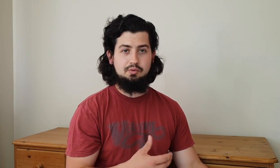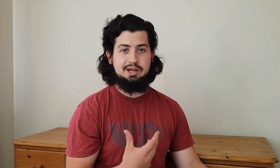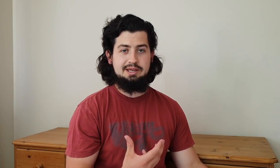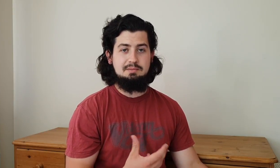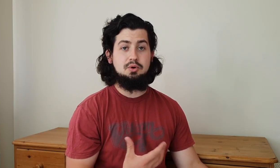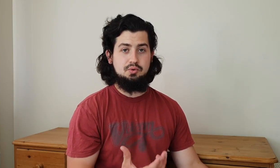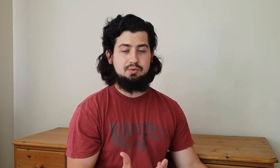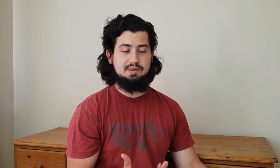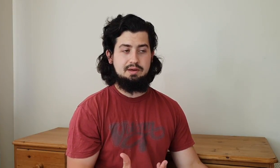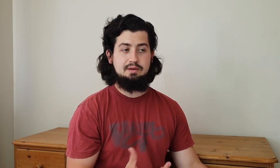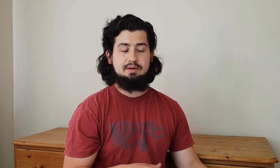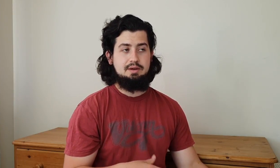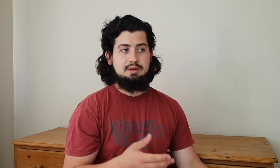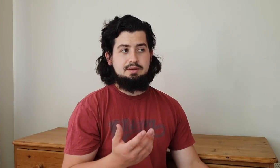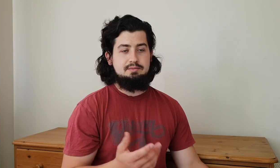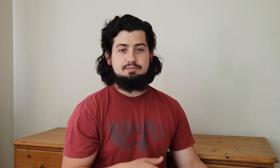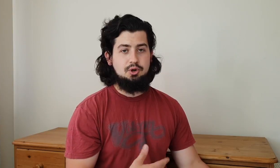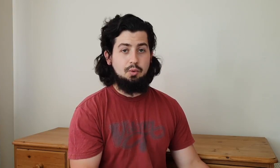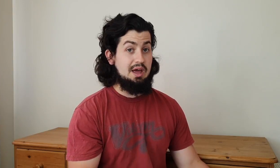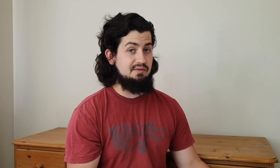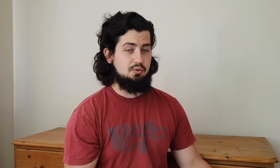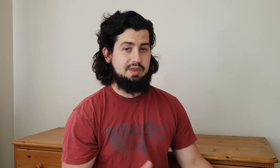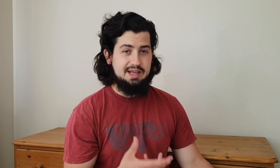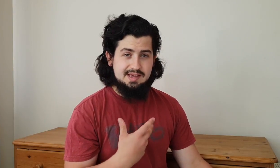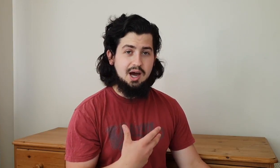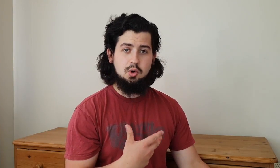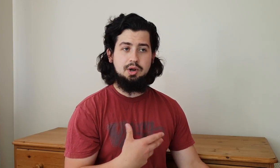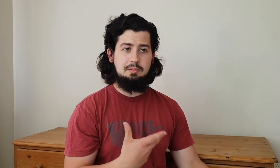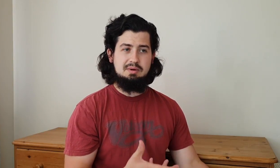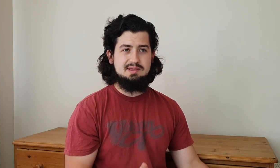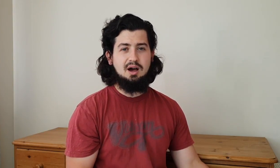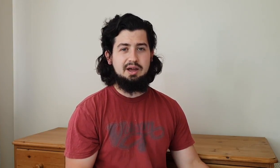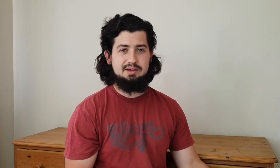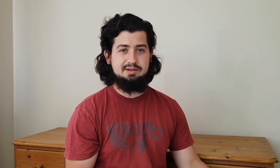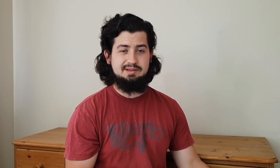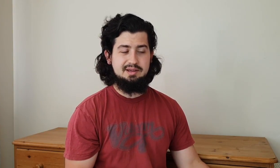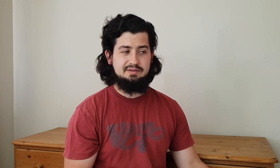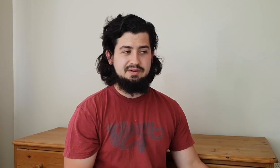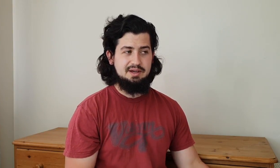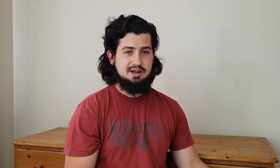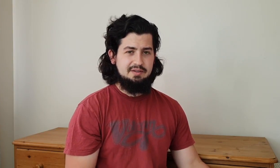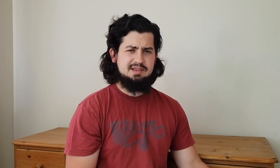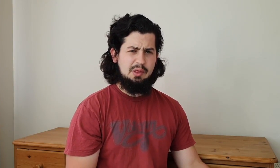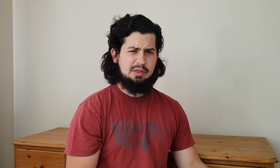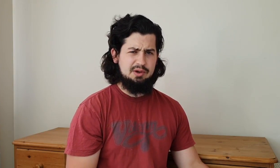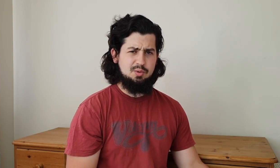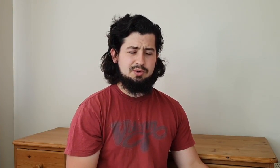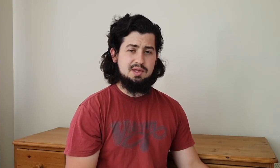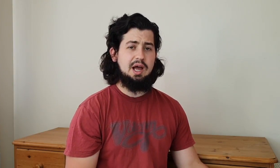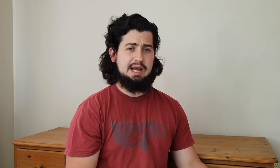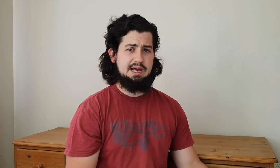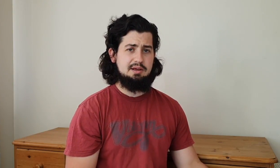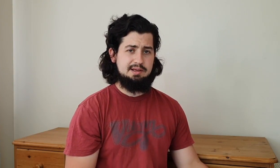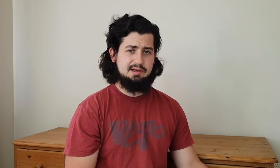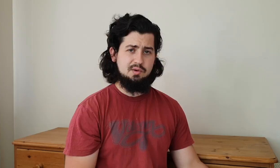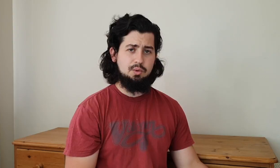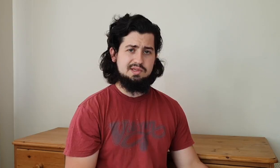really in the mood to do whatever or they can tell when i'm a bit tired and stuff that's another thing as well signing is exhausting